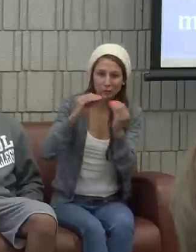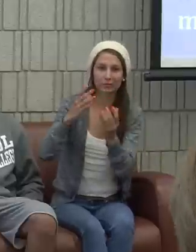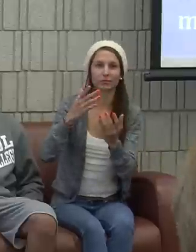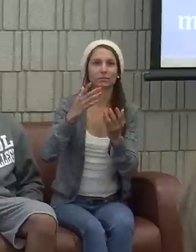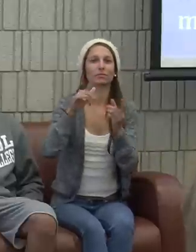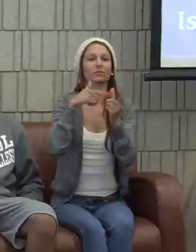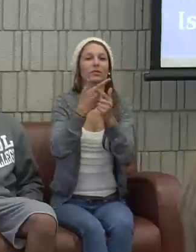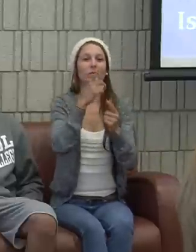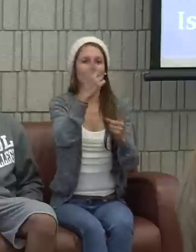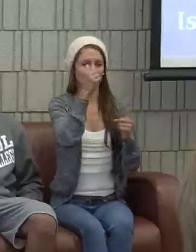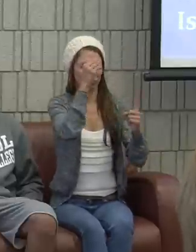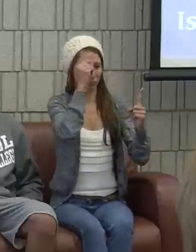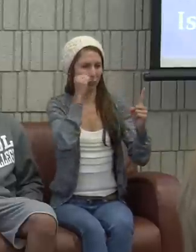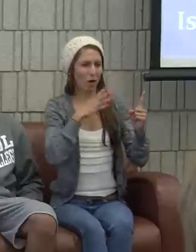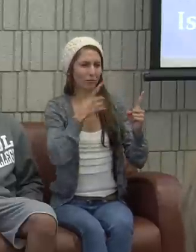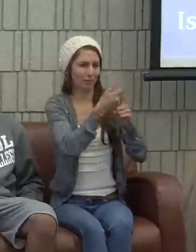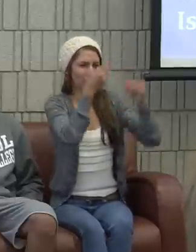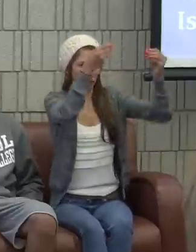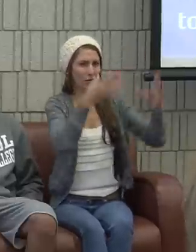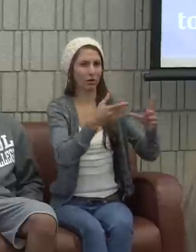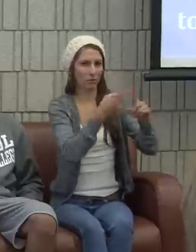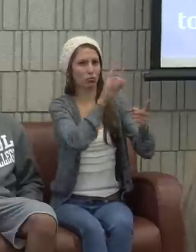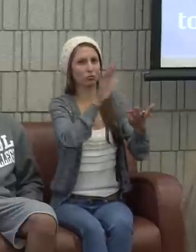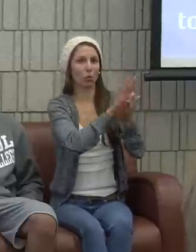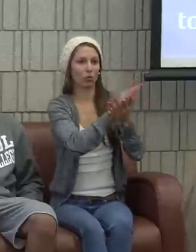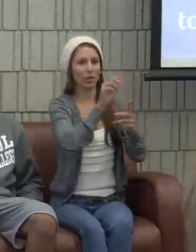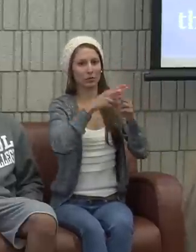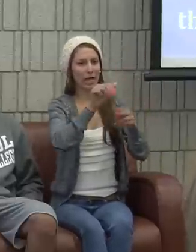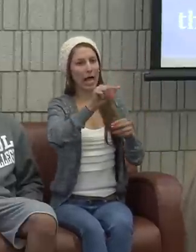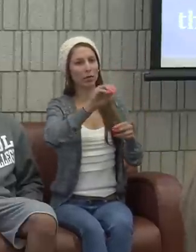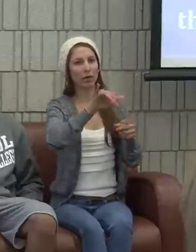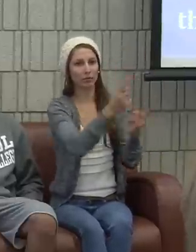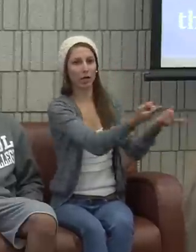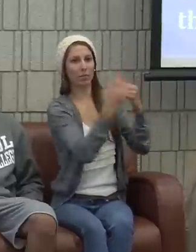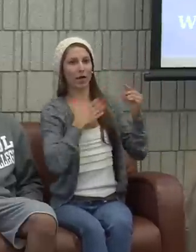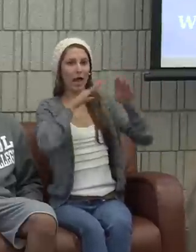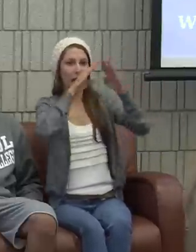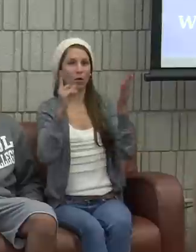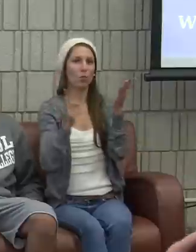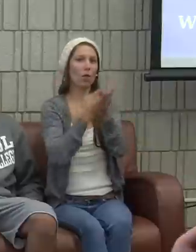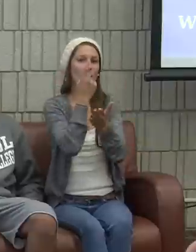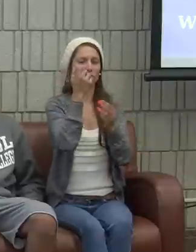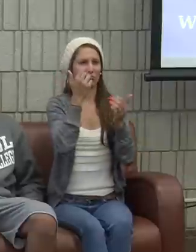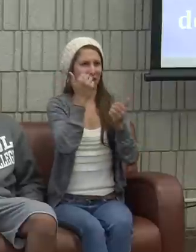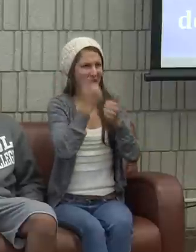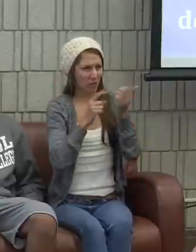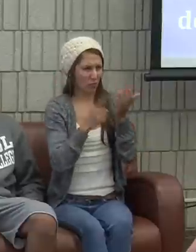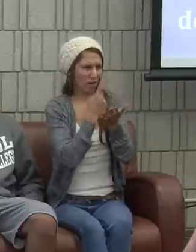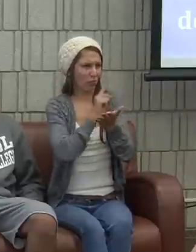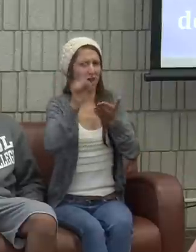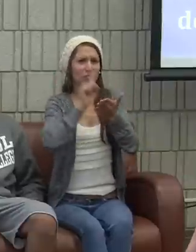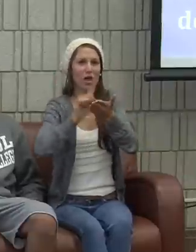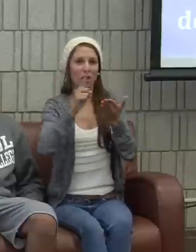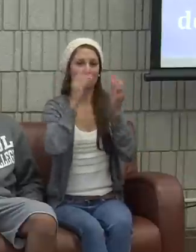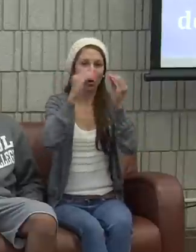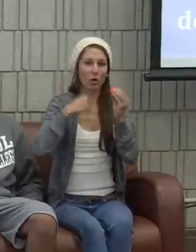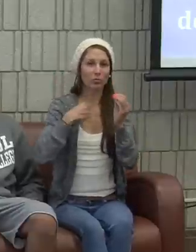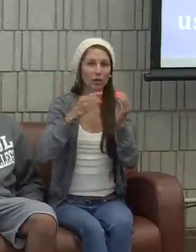sign language classes there. And there's one woman who was a teacher from the deaf. Her name was Amy. She used to come to our house, I think it was once a